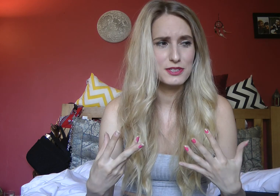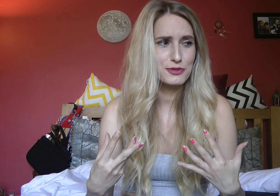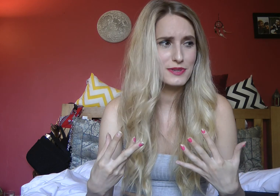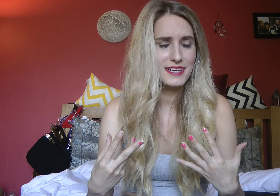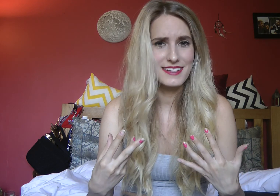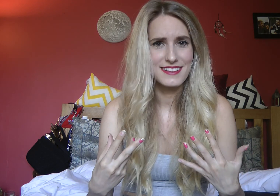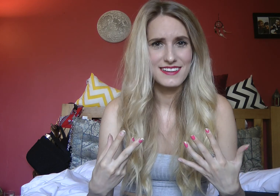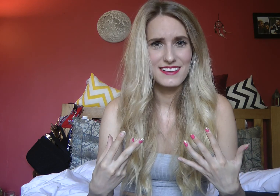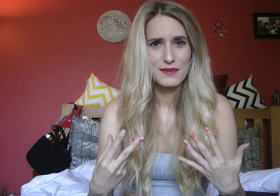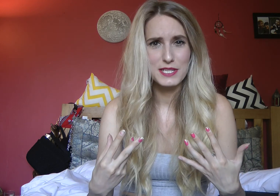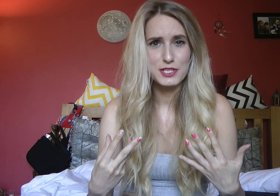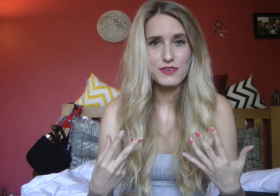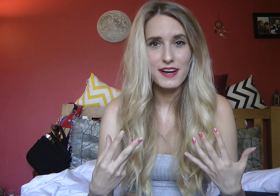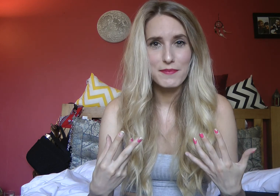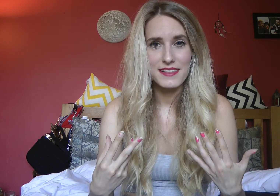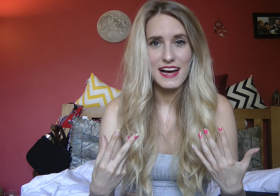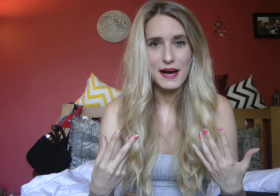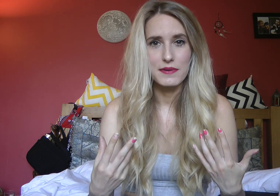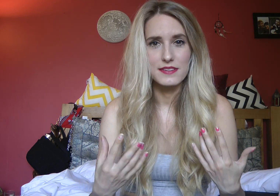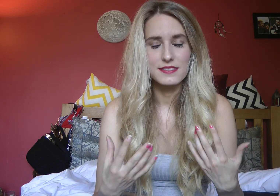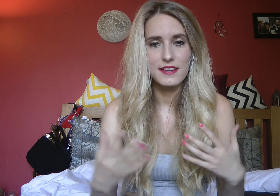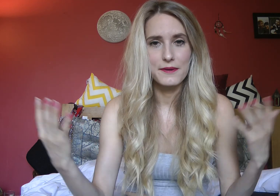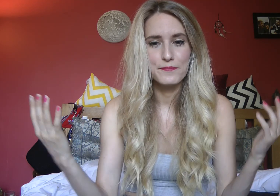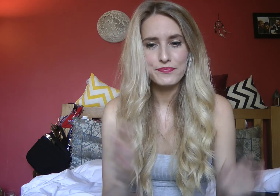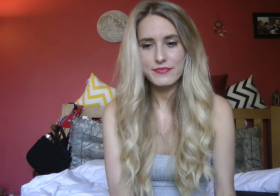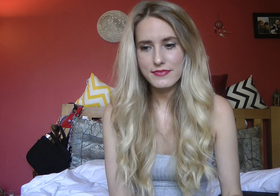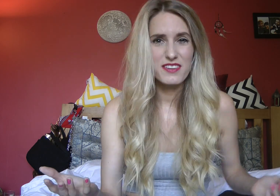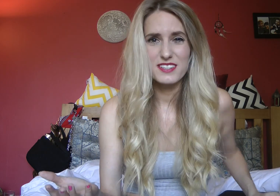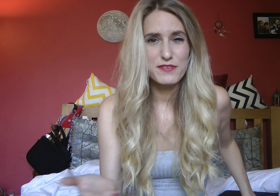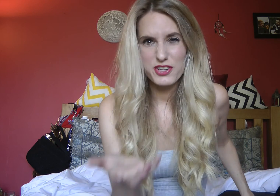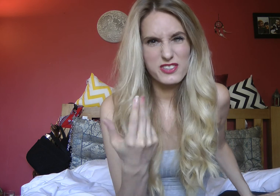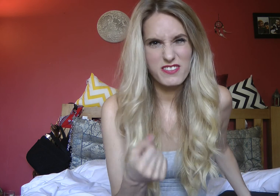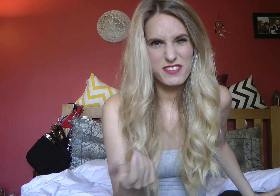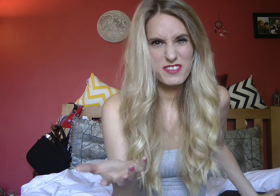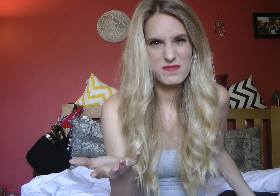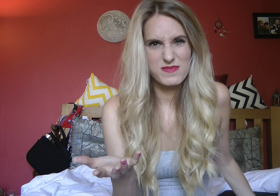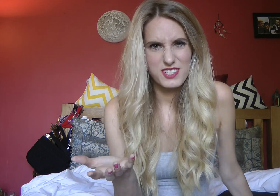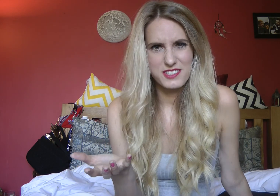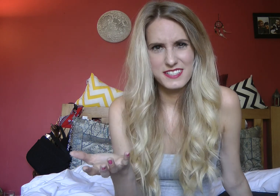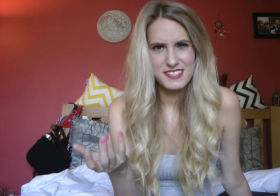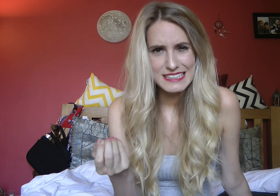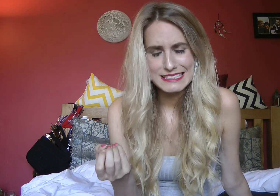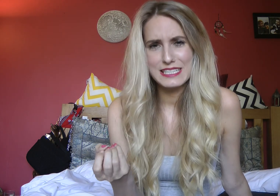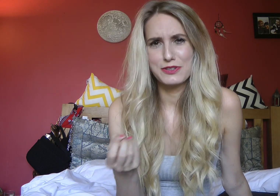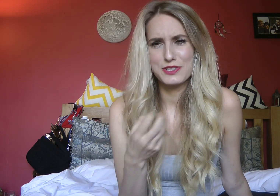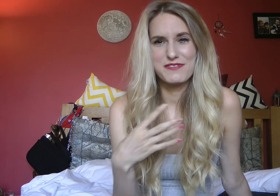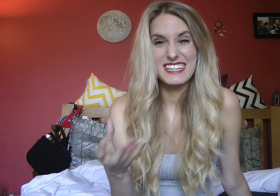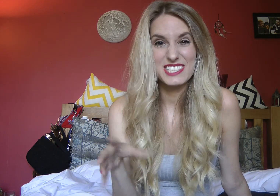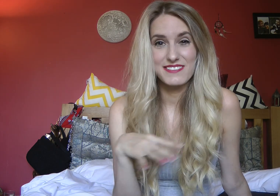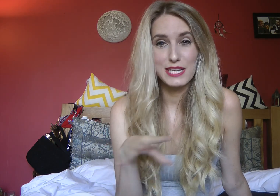surely we should try and make that happen so do you suffer from social anxiety or just being generally